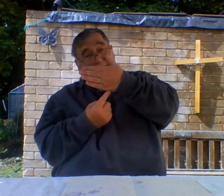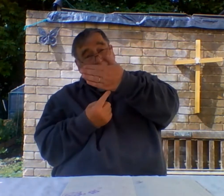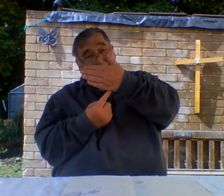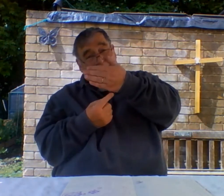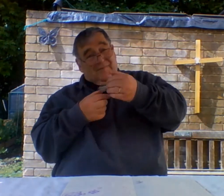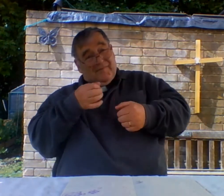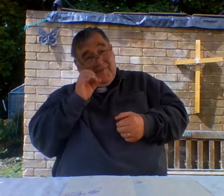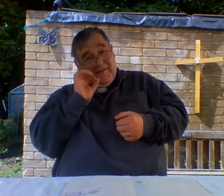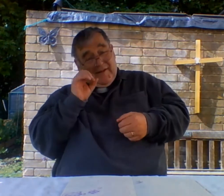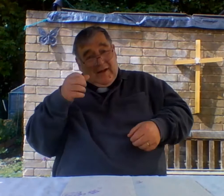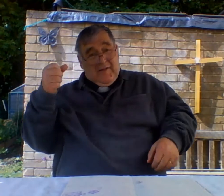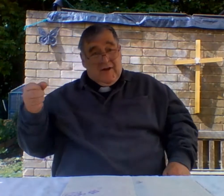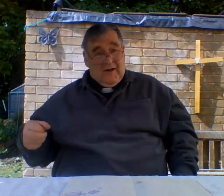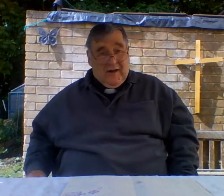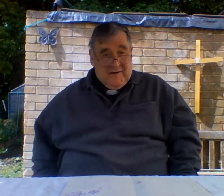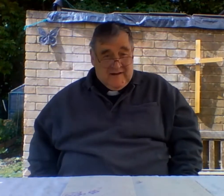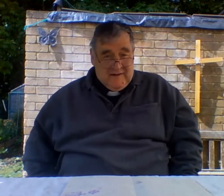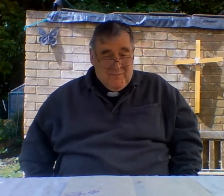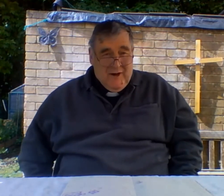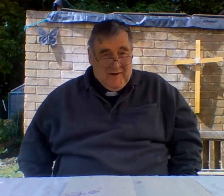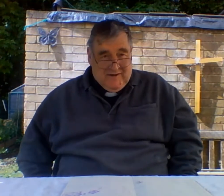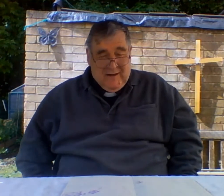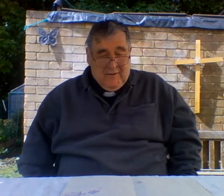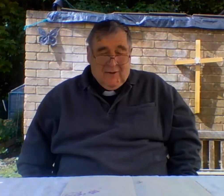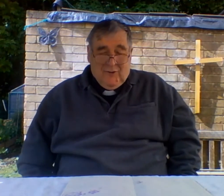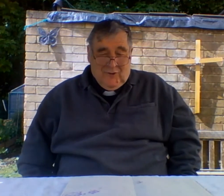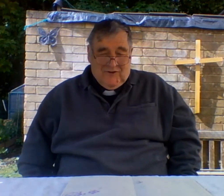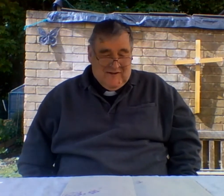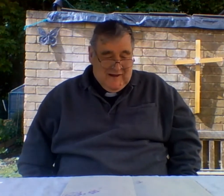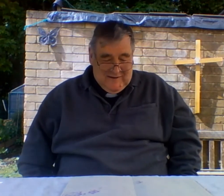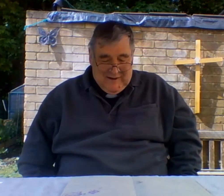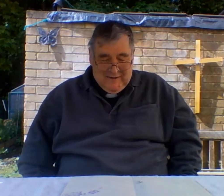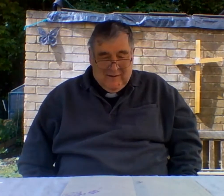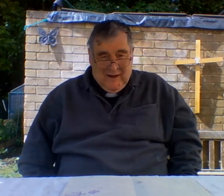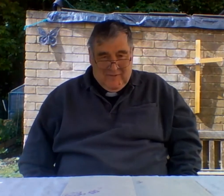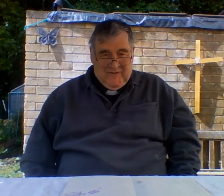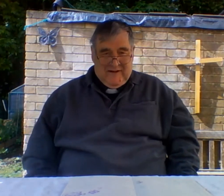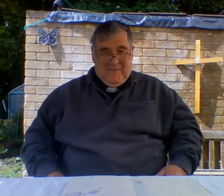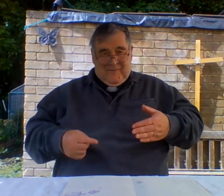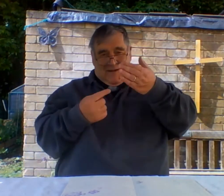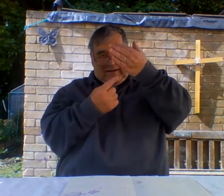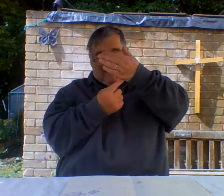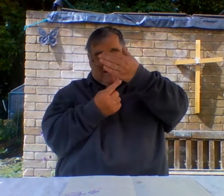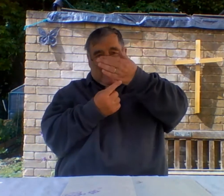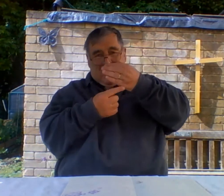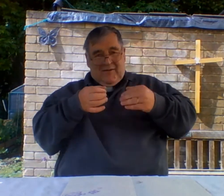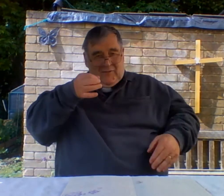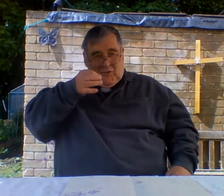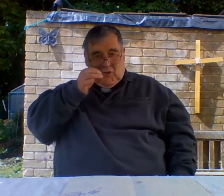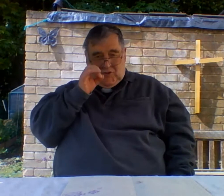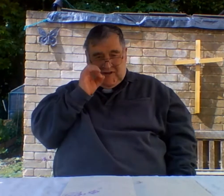and then you're likely to get a mug of tea not a dainty little cup of tea tea or tea